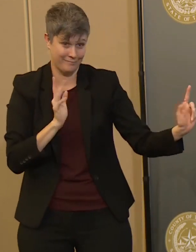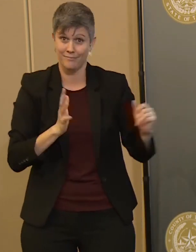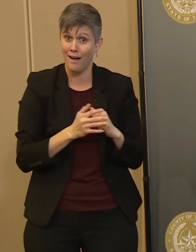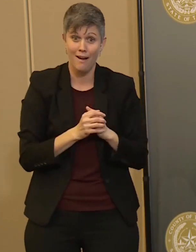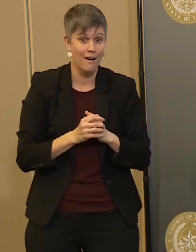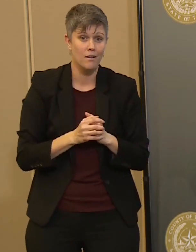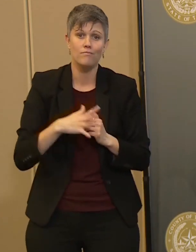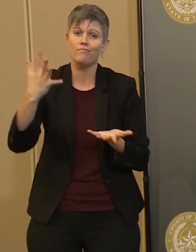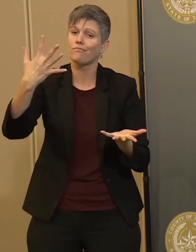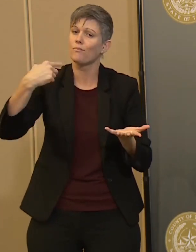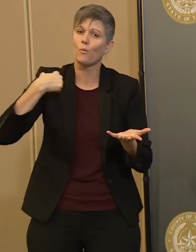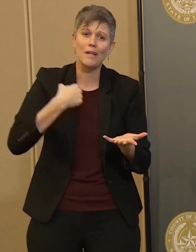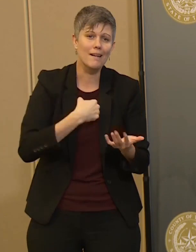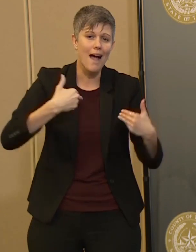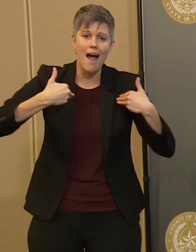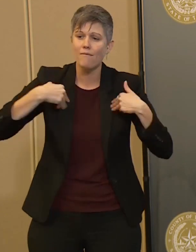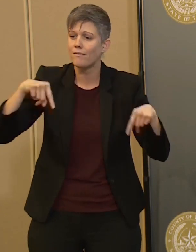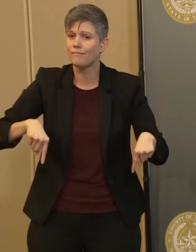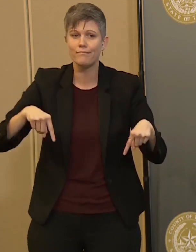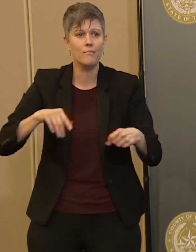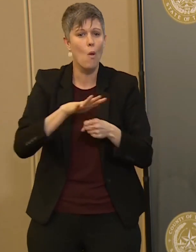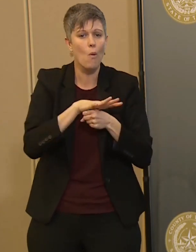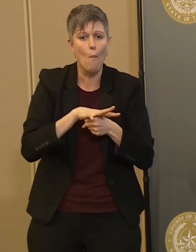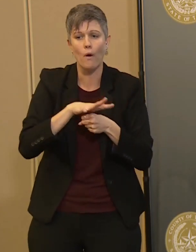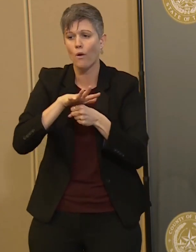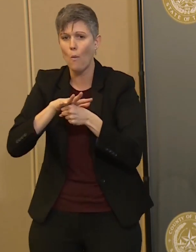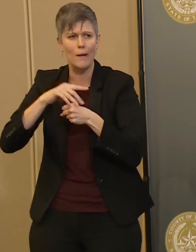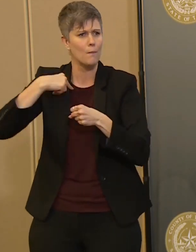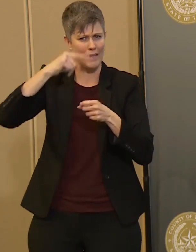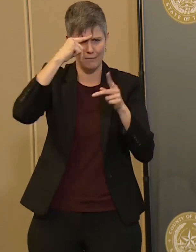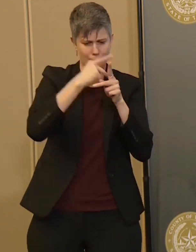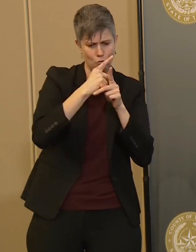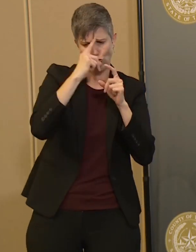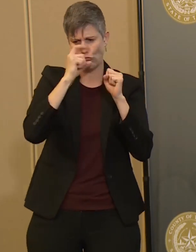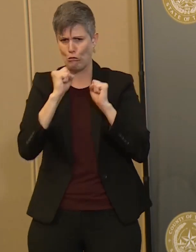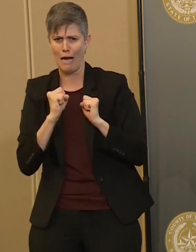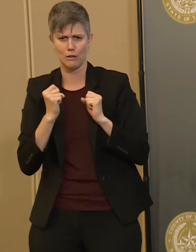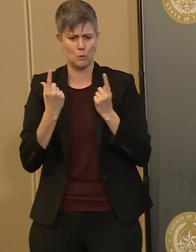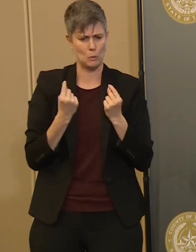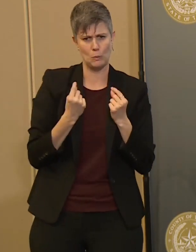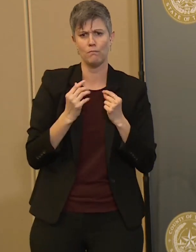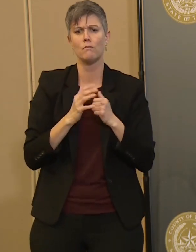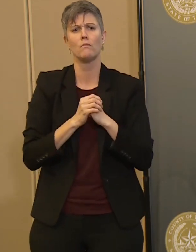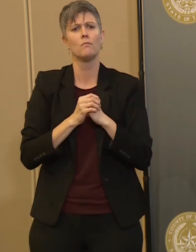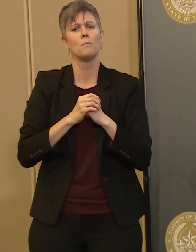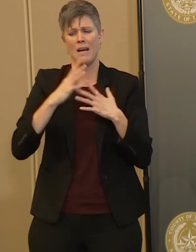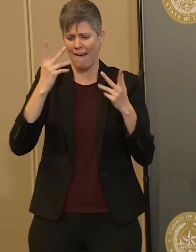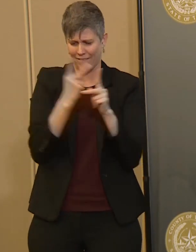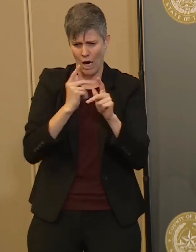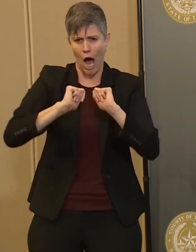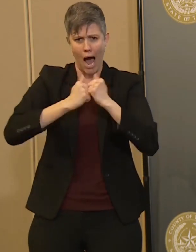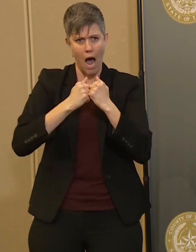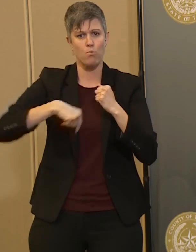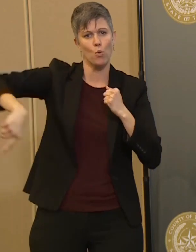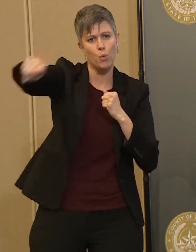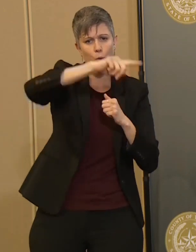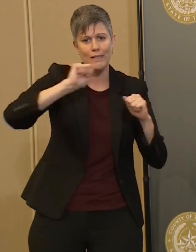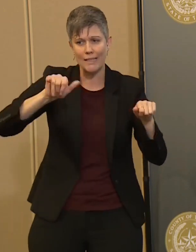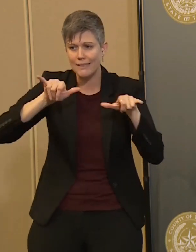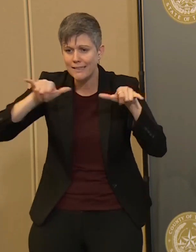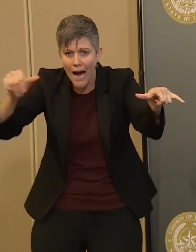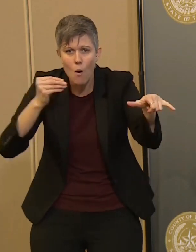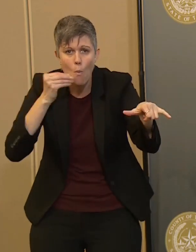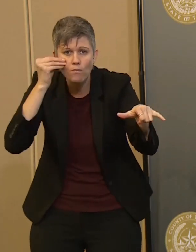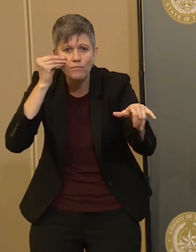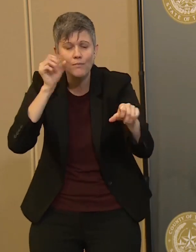a robust local strategy and we're deploying it so that we can stay home, work safe. And stay home, work safe